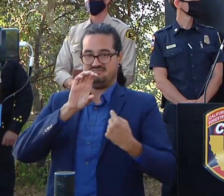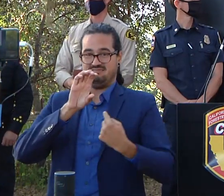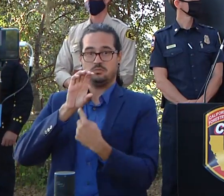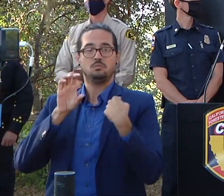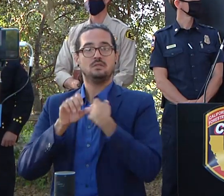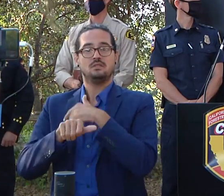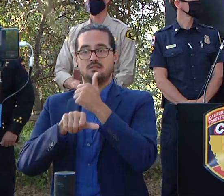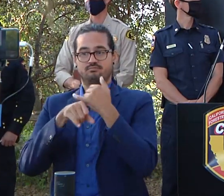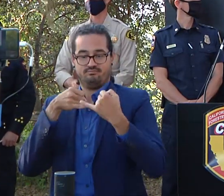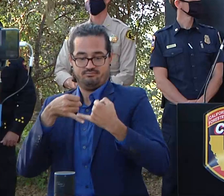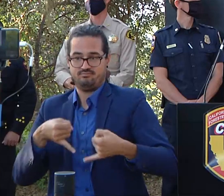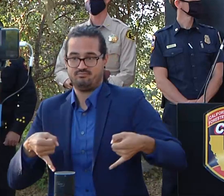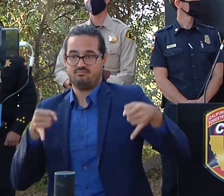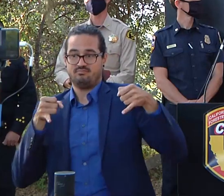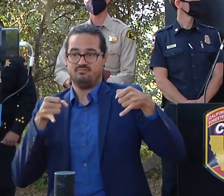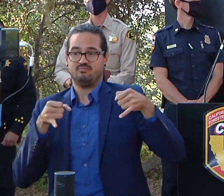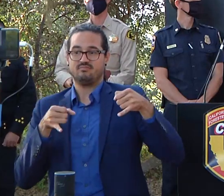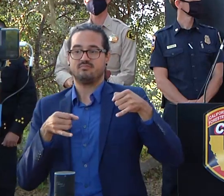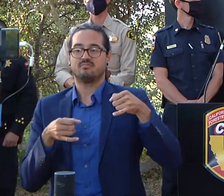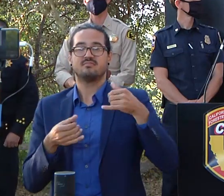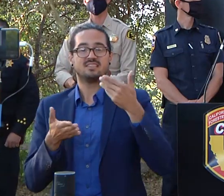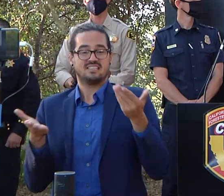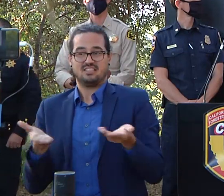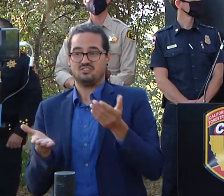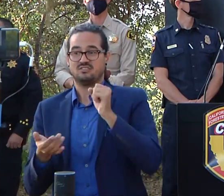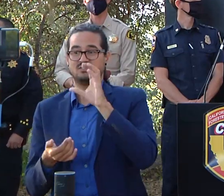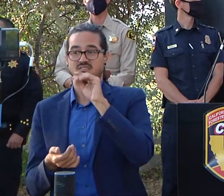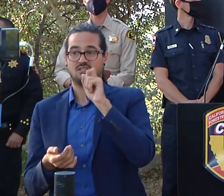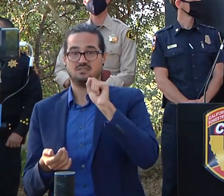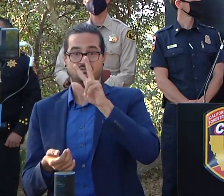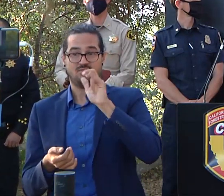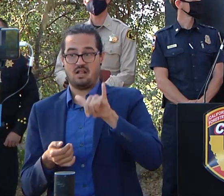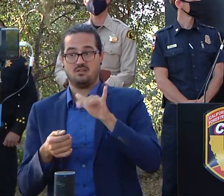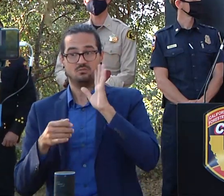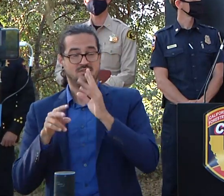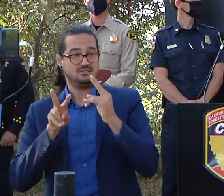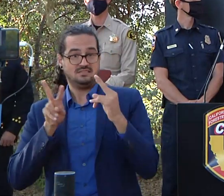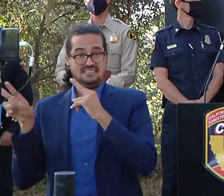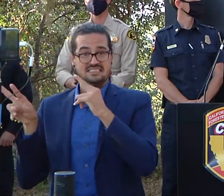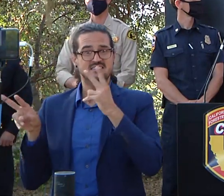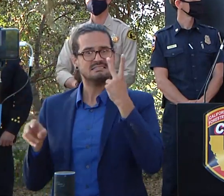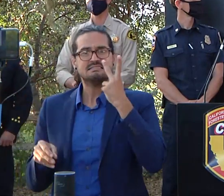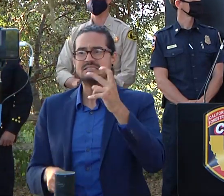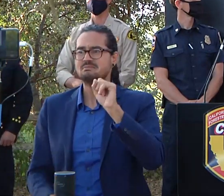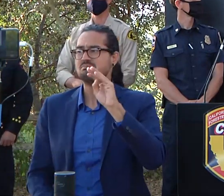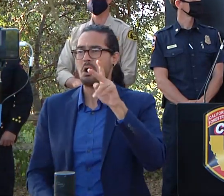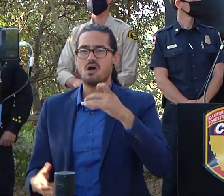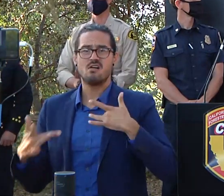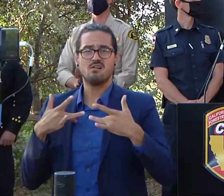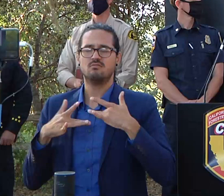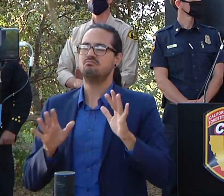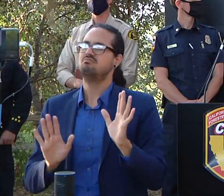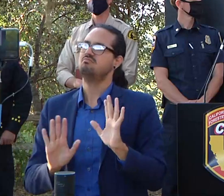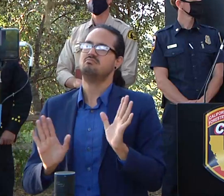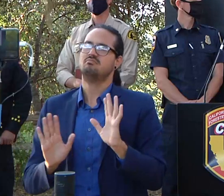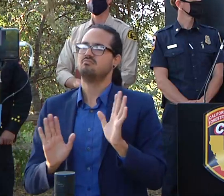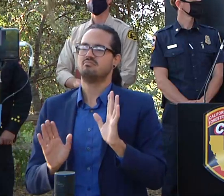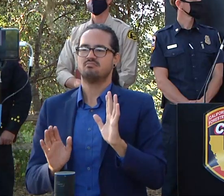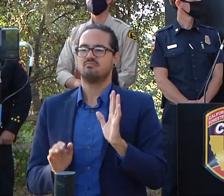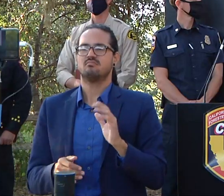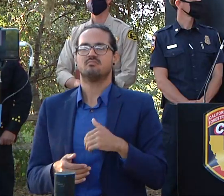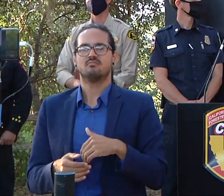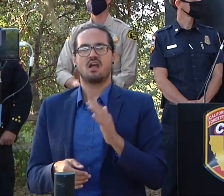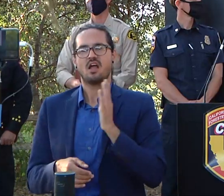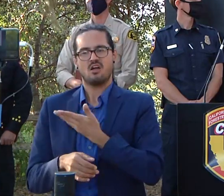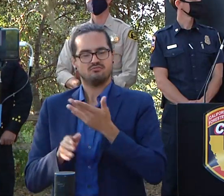scott's valley area that's uh being repopulated they'll see that smoke not to worry that's uh that's from our operation and again a large chunk